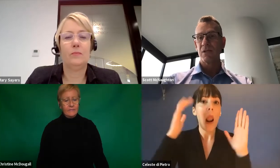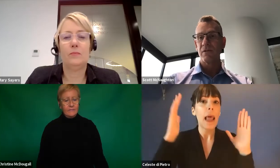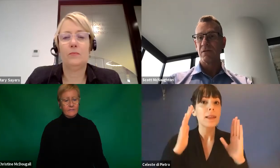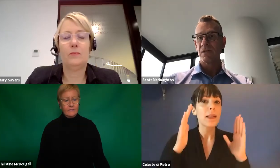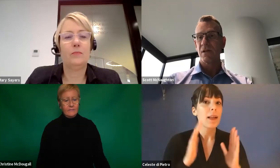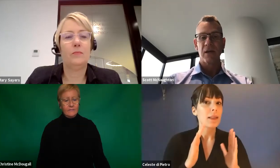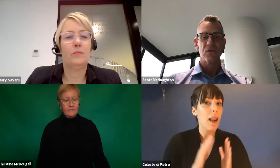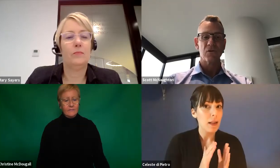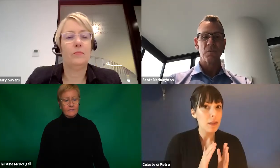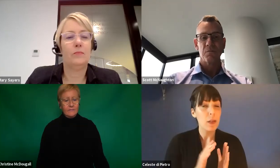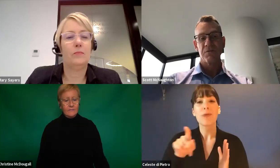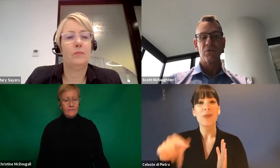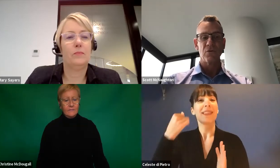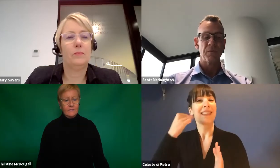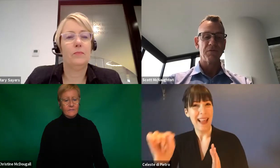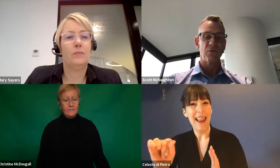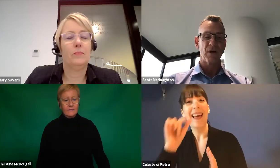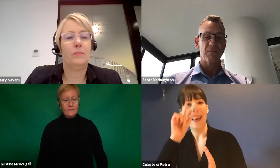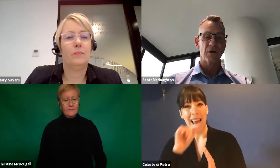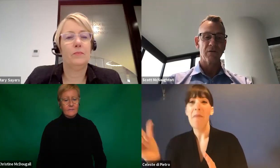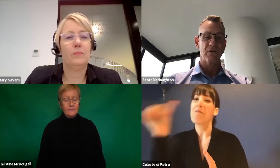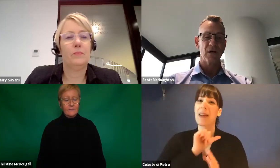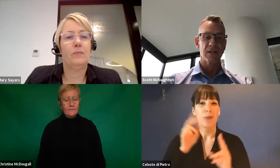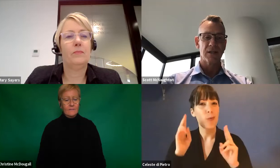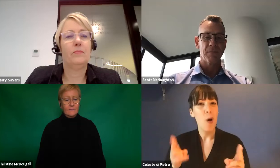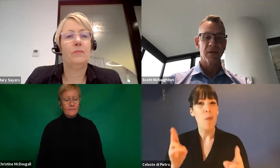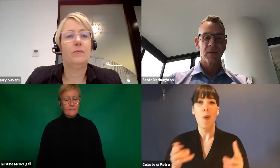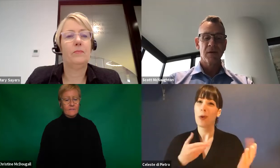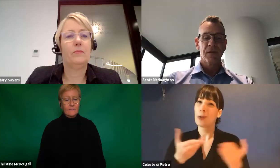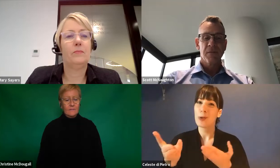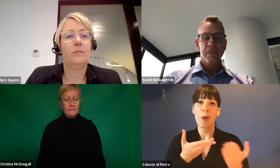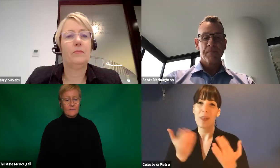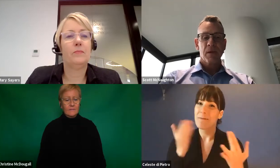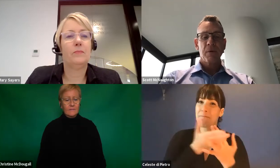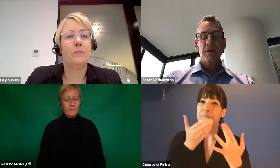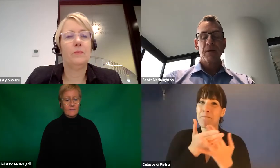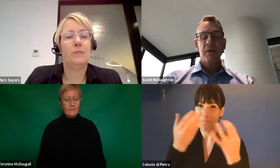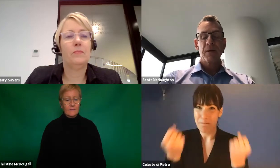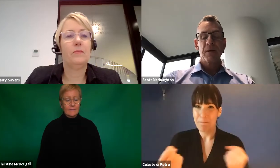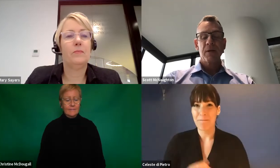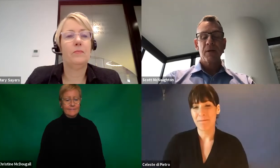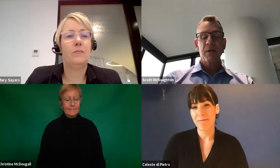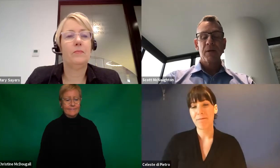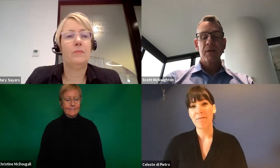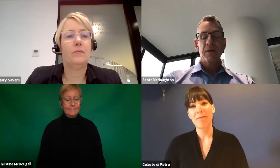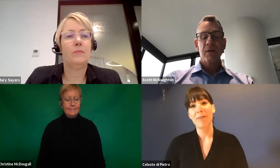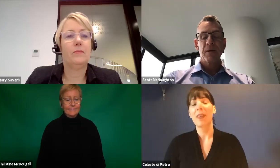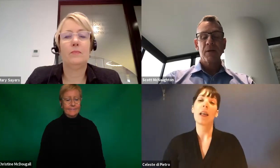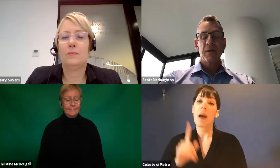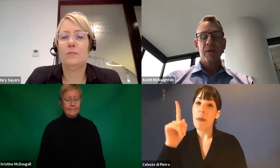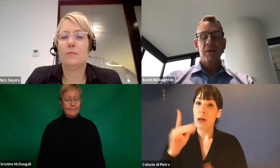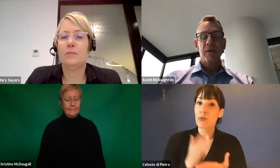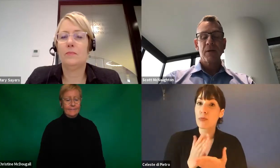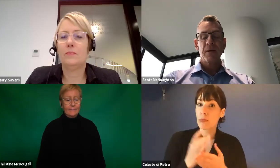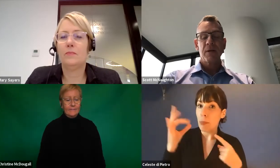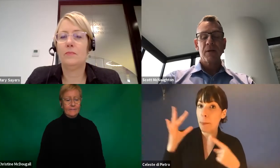disability services like they used to before COVID-19. But it is really important. And I think